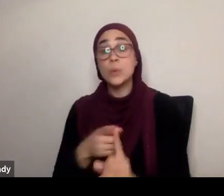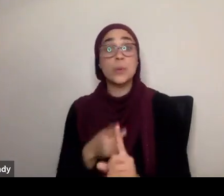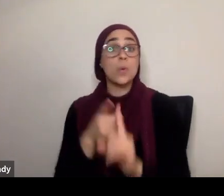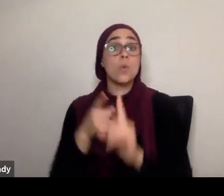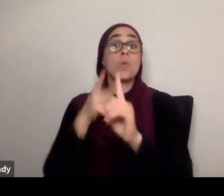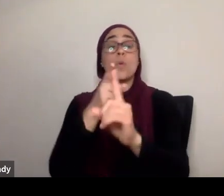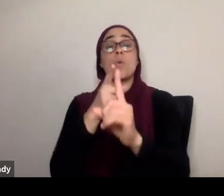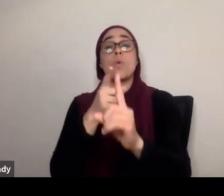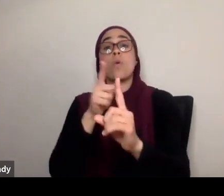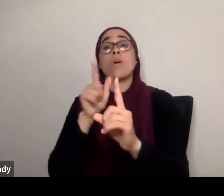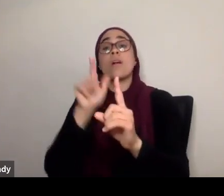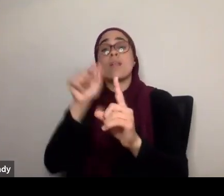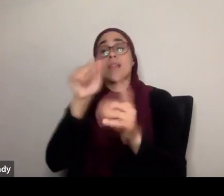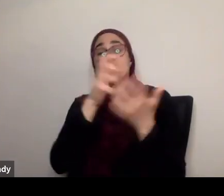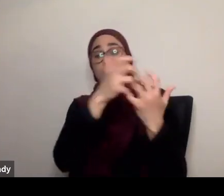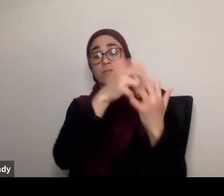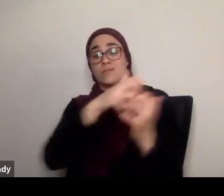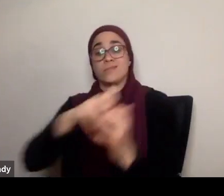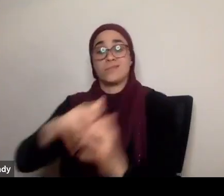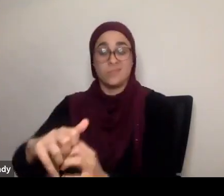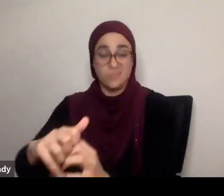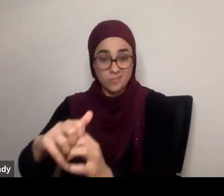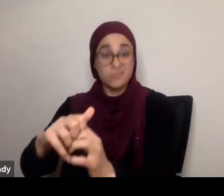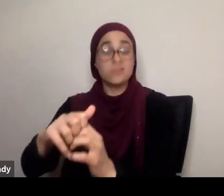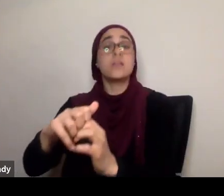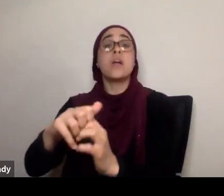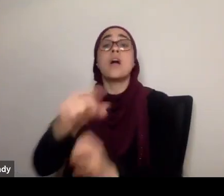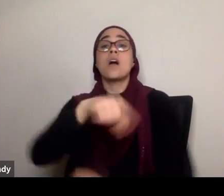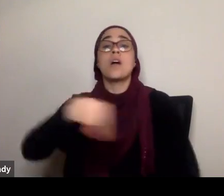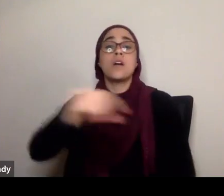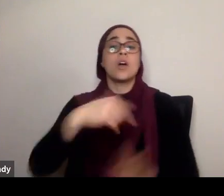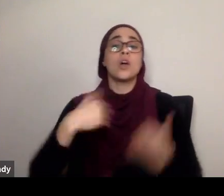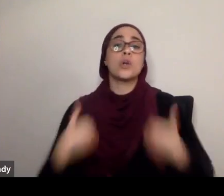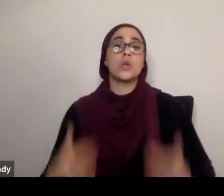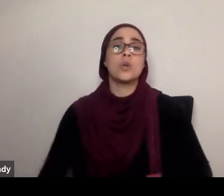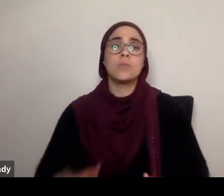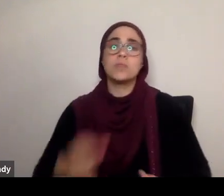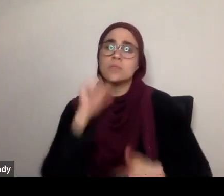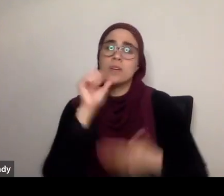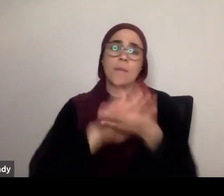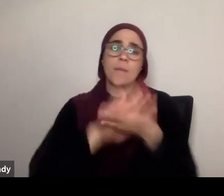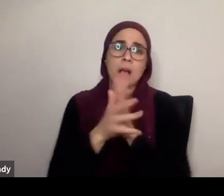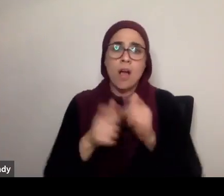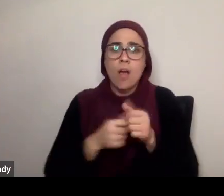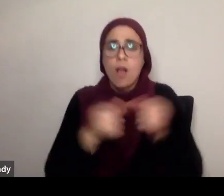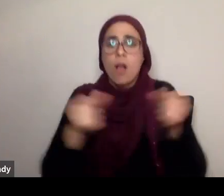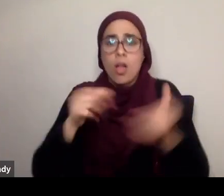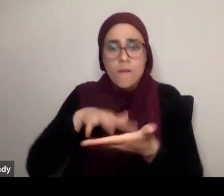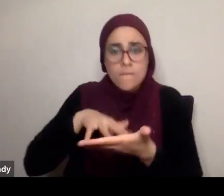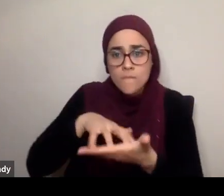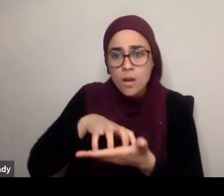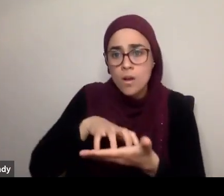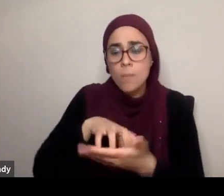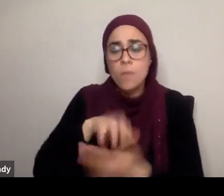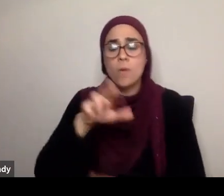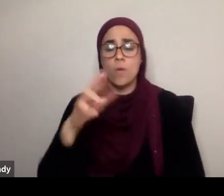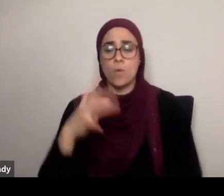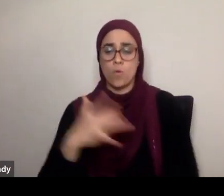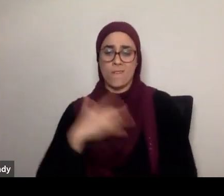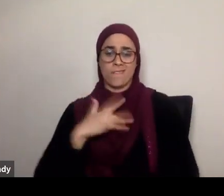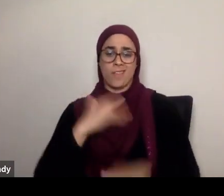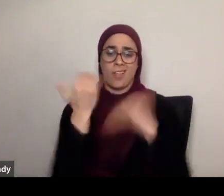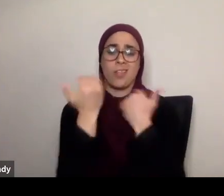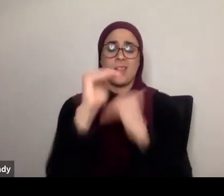for them, but in a way that basically, does not leave them vulnerable, or does not leave them, feeling limited,